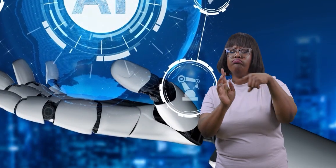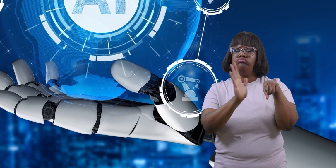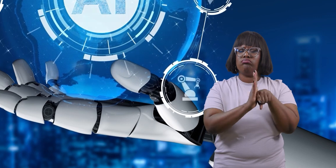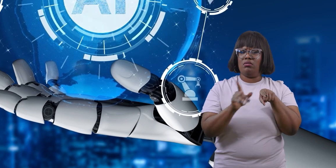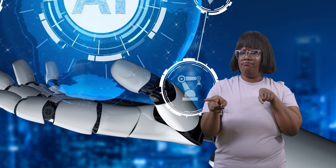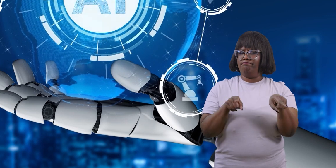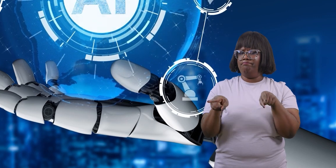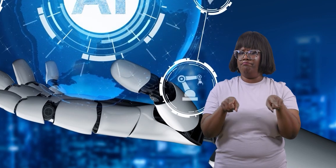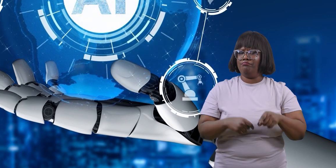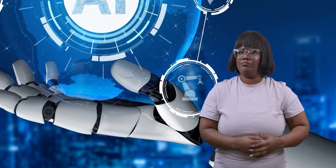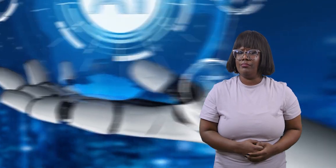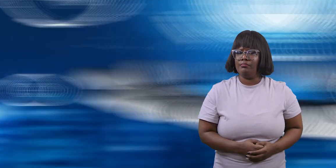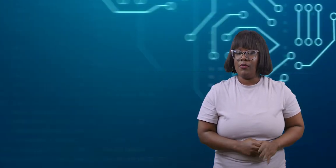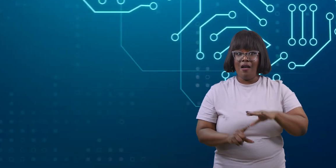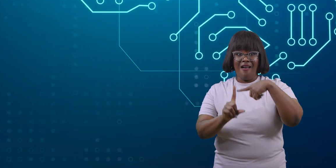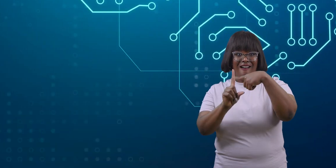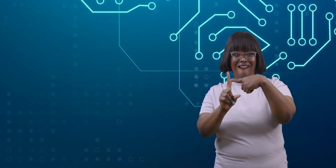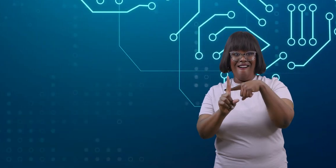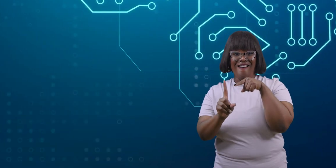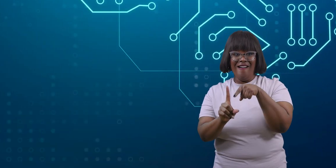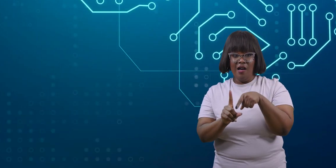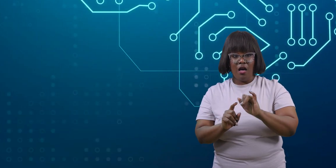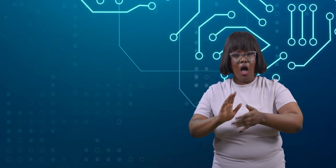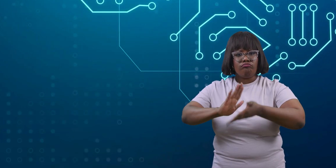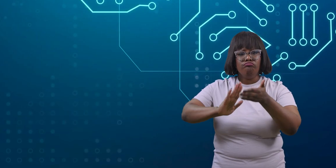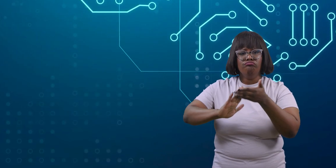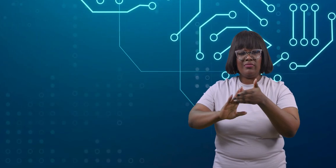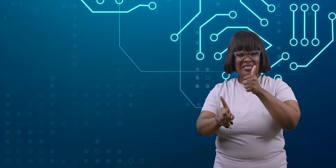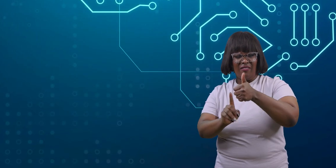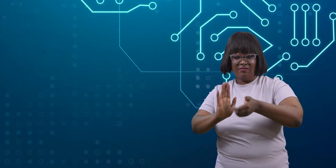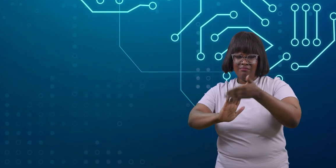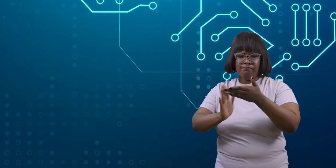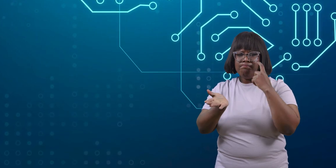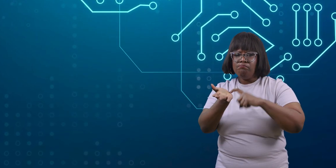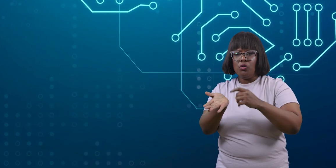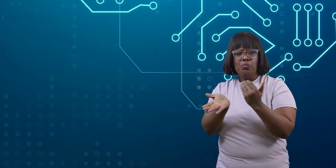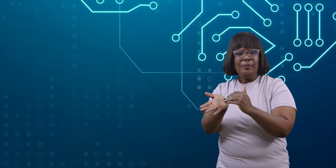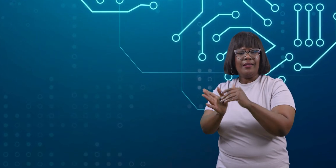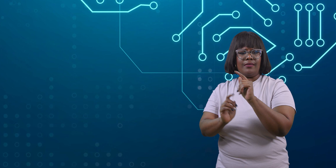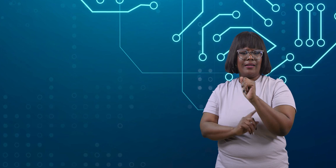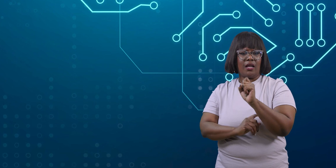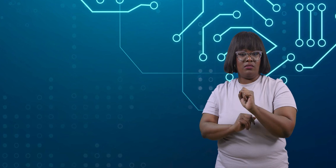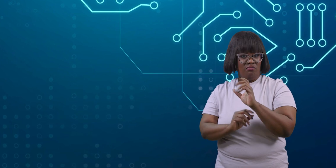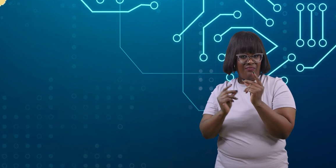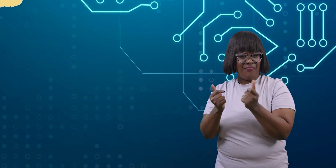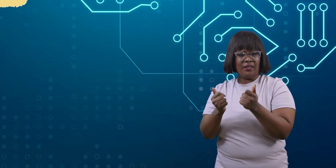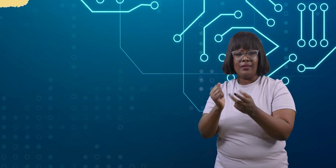cons of its use. Pros Streamlines and automates repetitive tasks Saves time